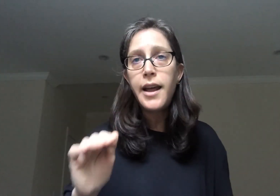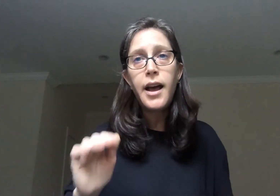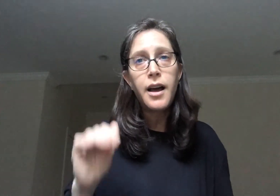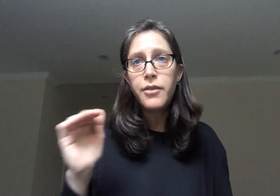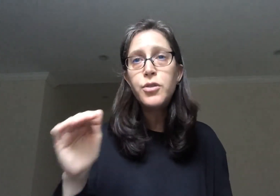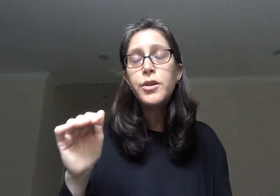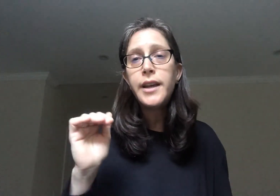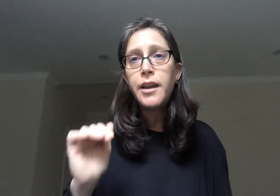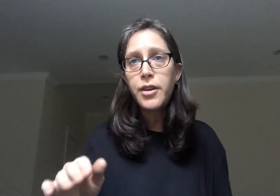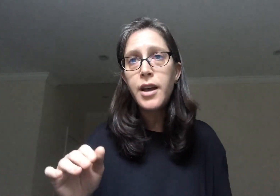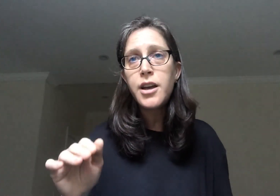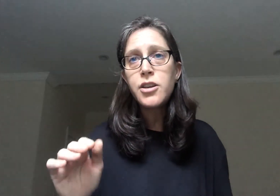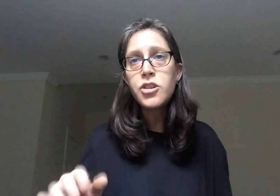Chalav Udevash.